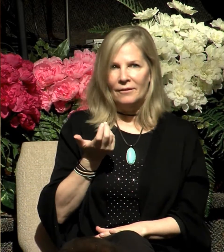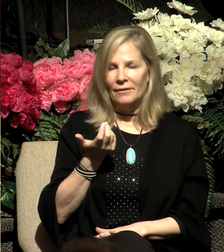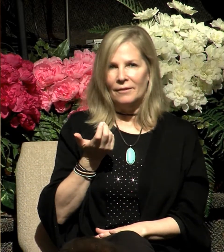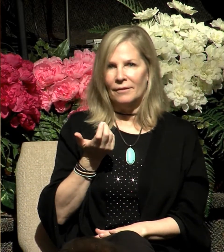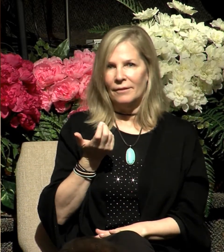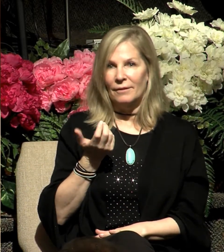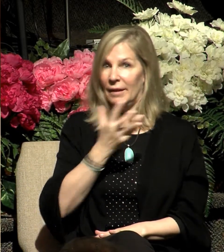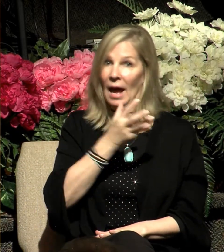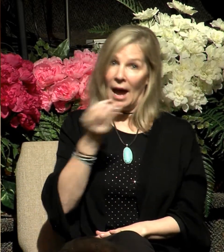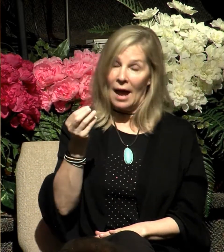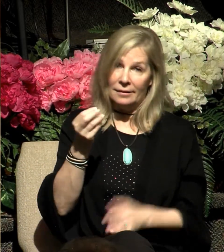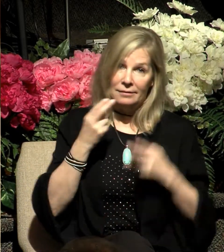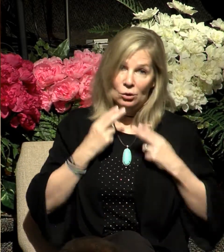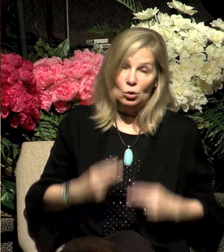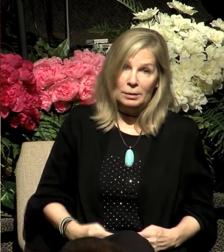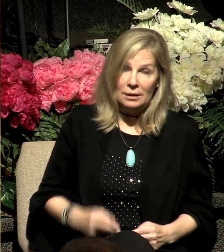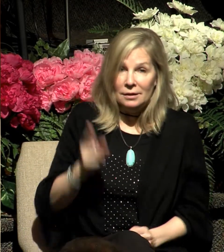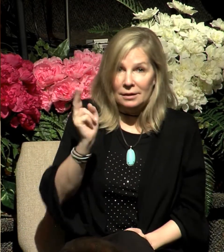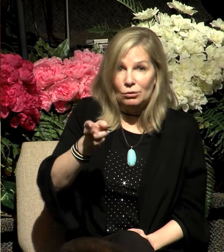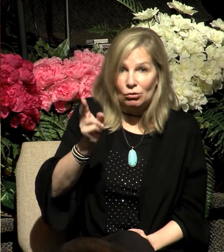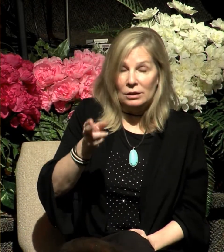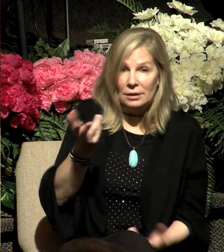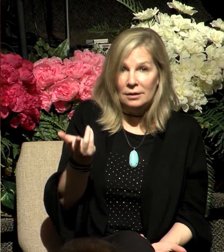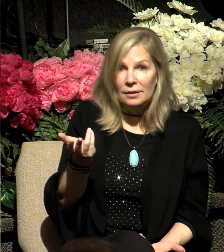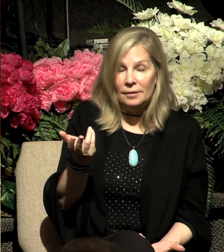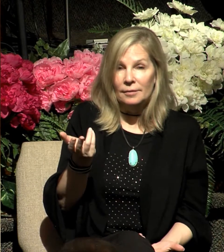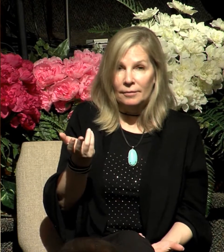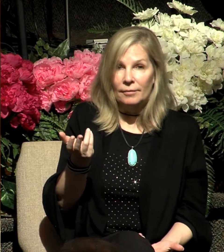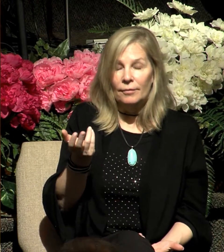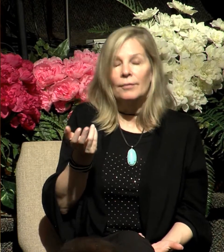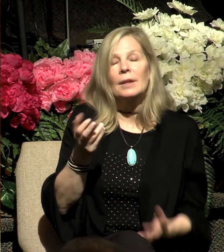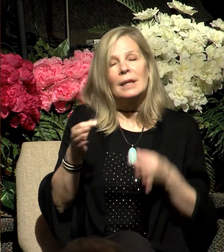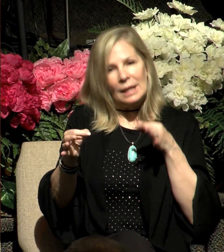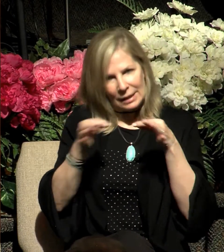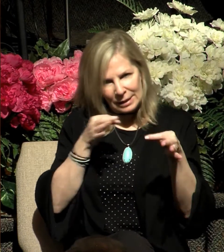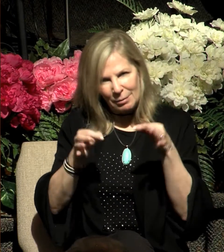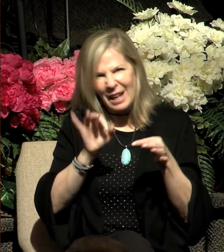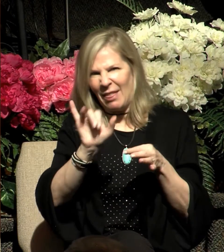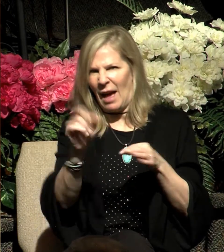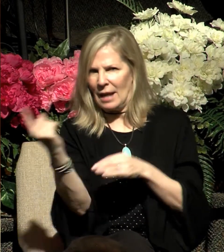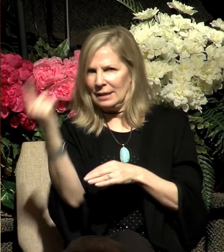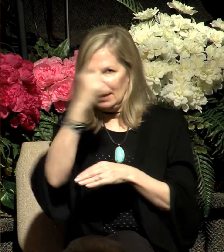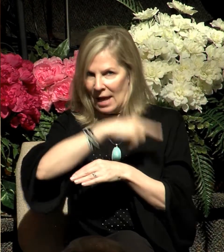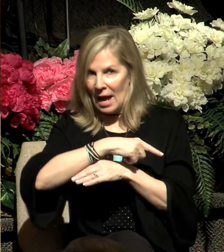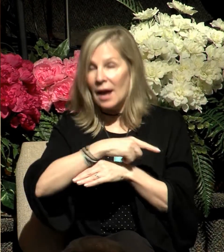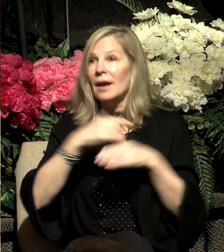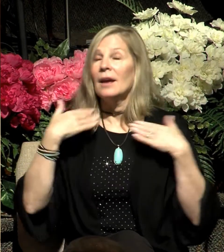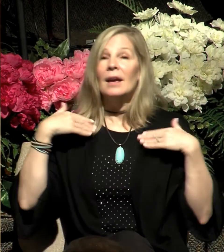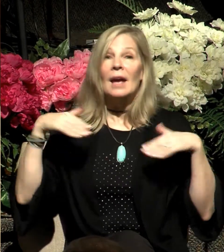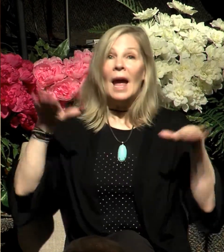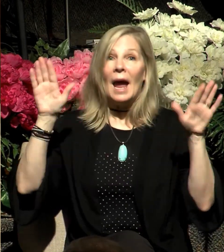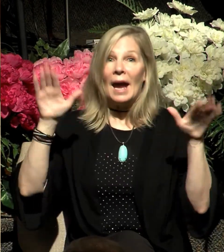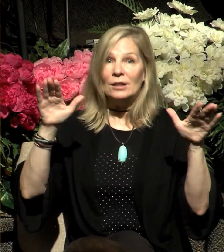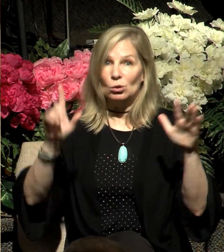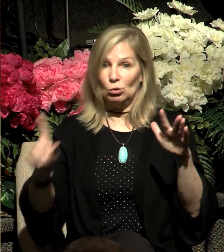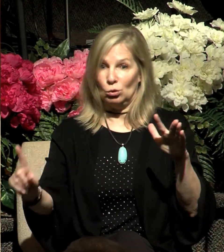course of human history. He tells us about the day that an angel appeared to Moses